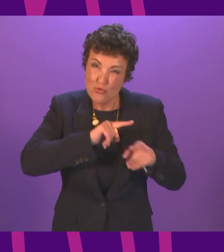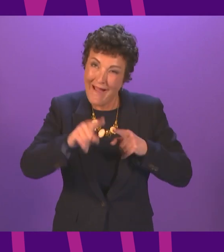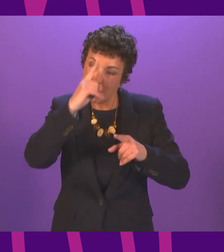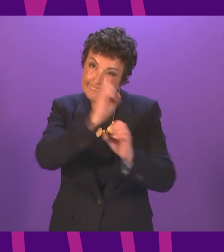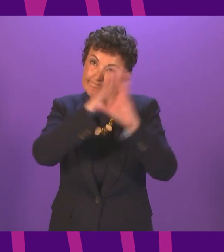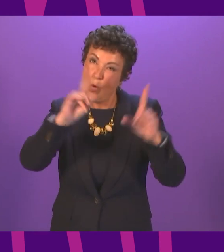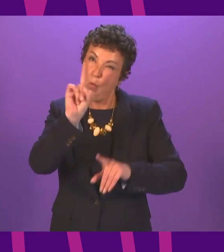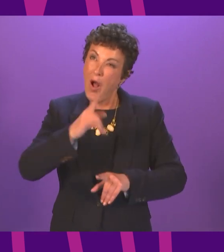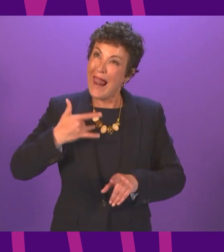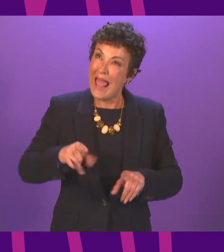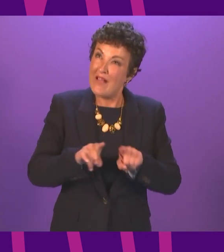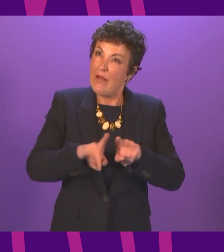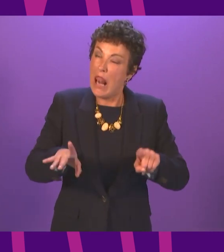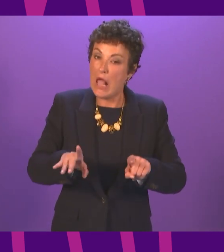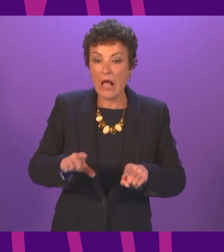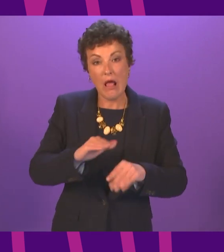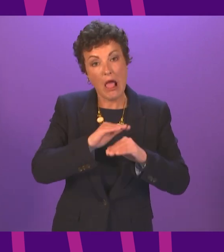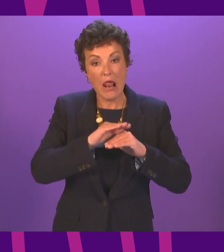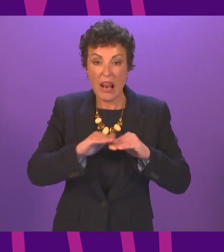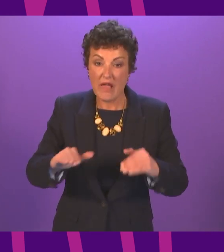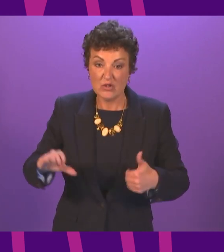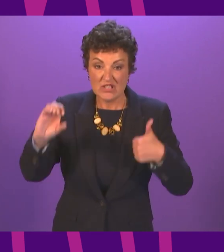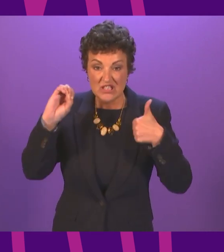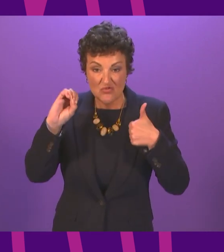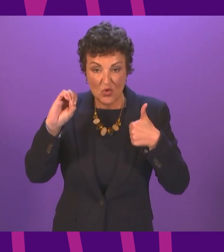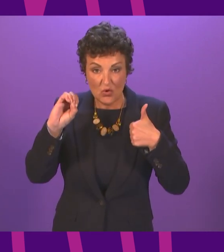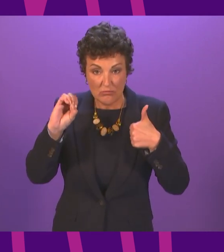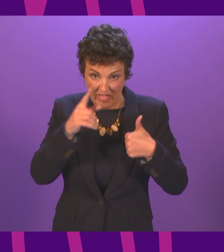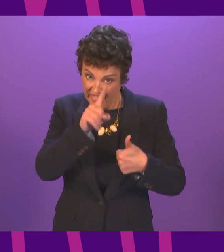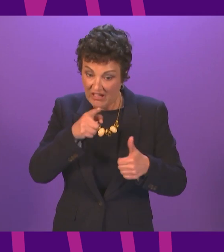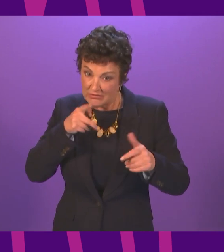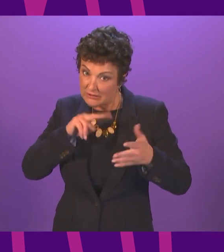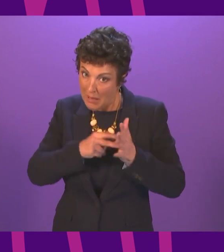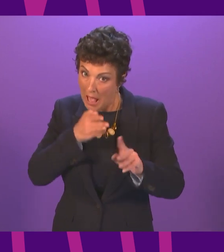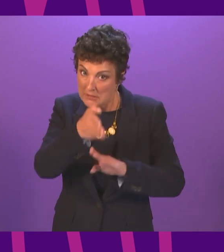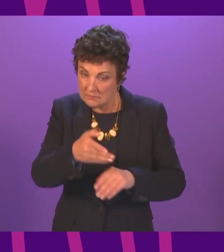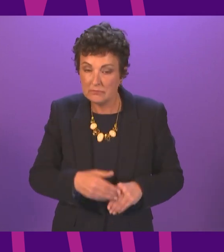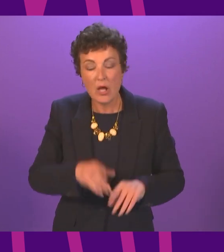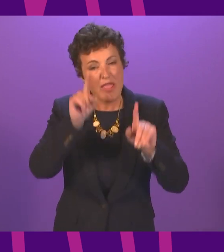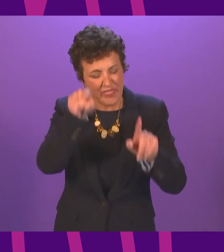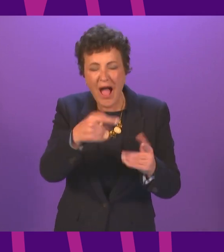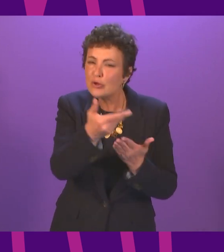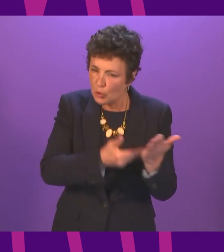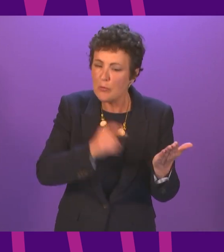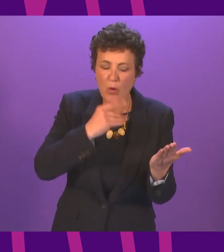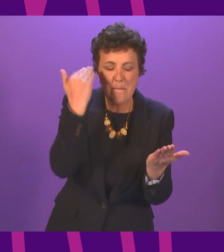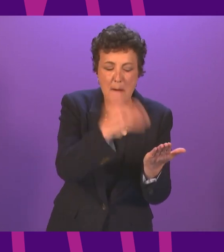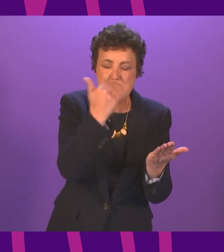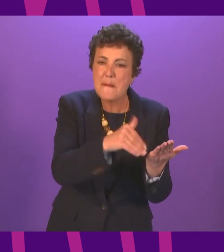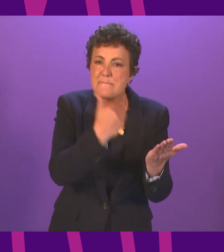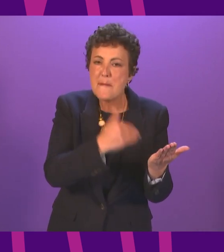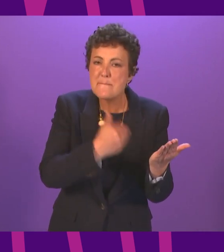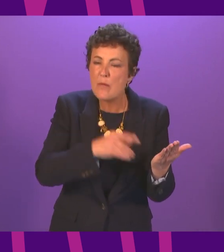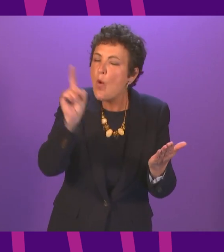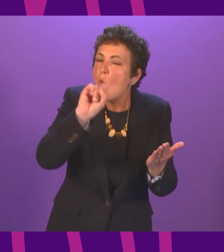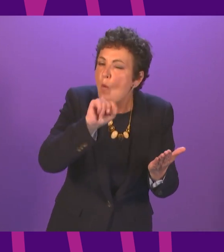to normal than even Level 0 restrictions. In that work, we will set out the protections we all need to keep in place and how we can all play